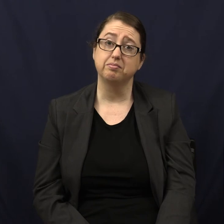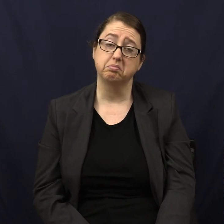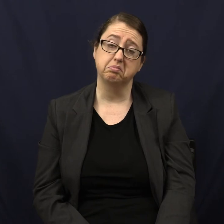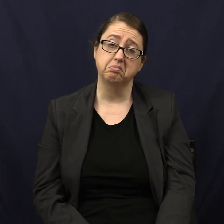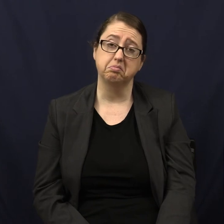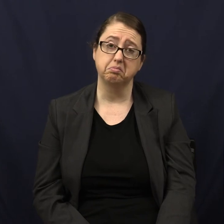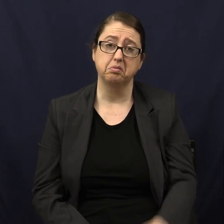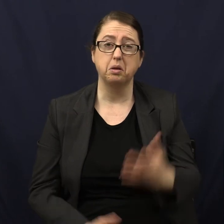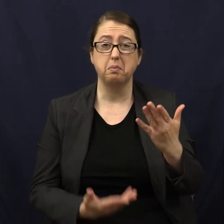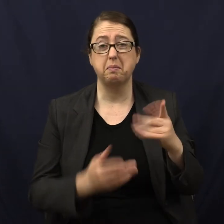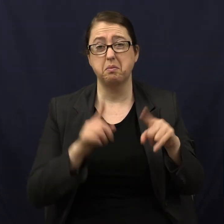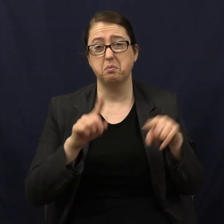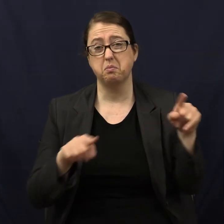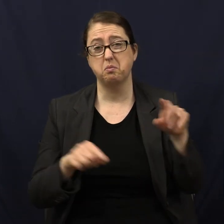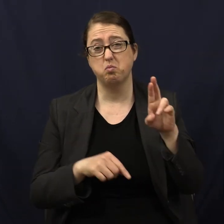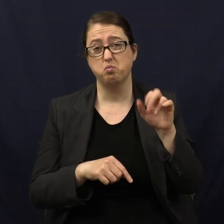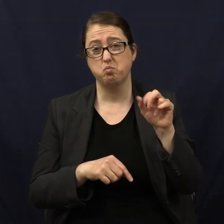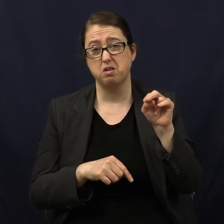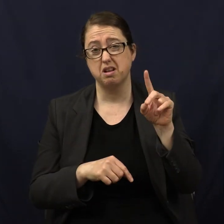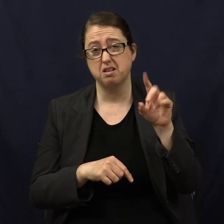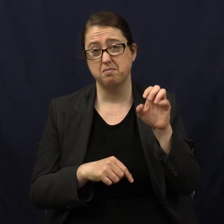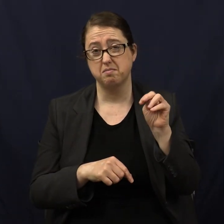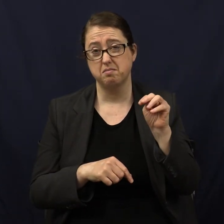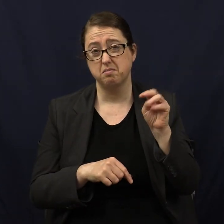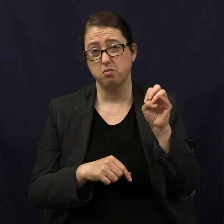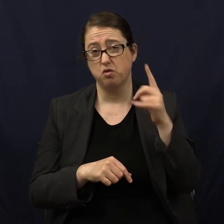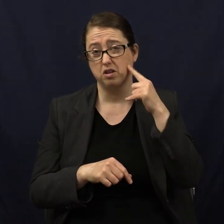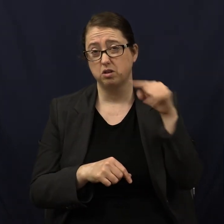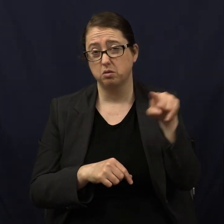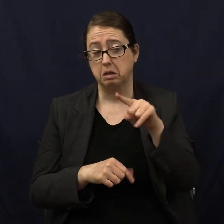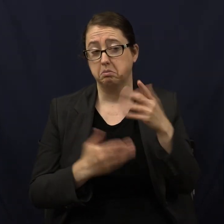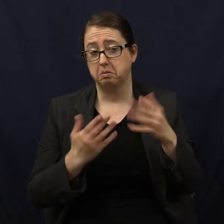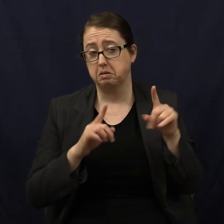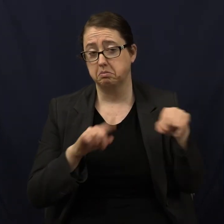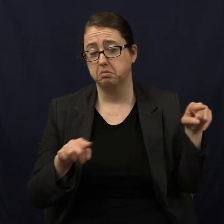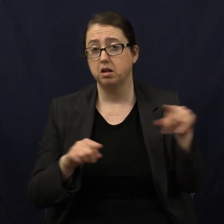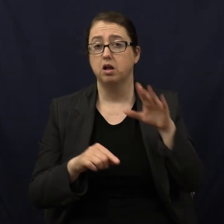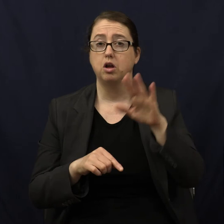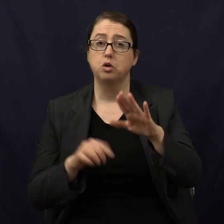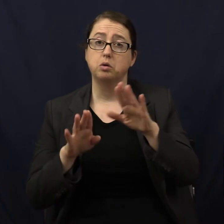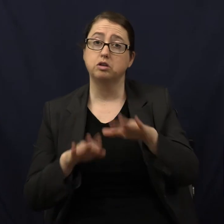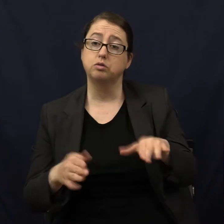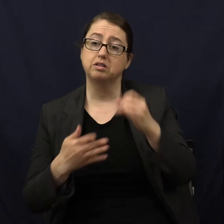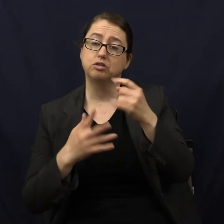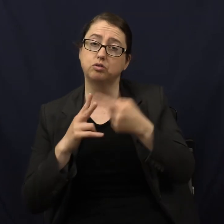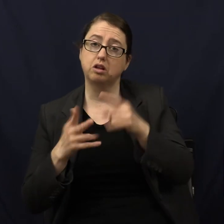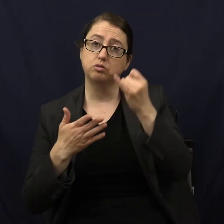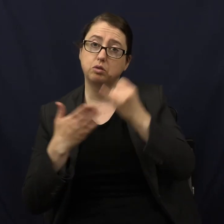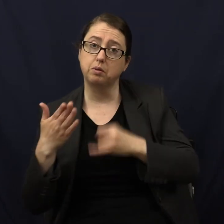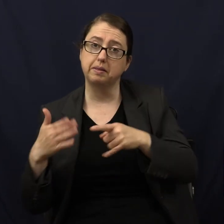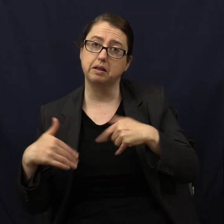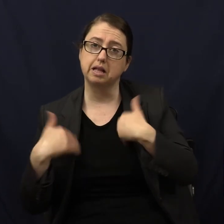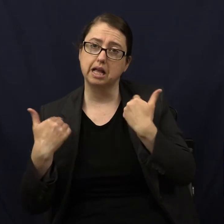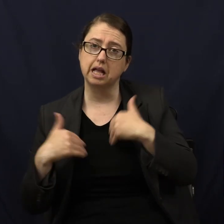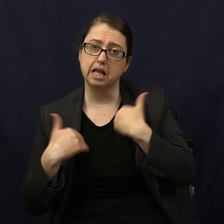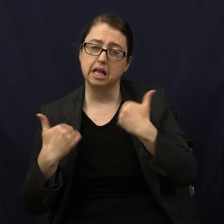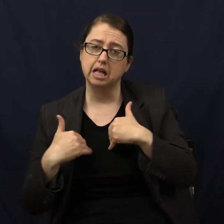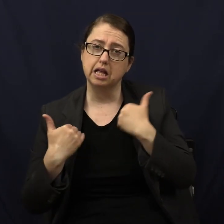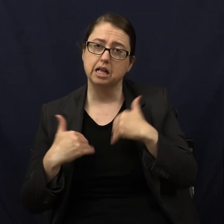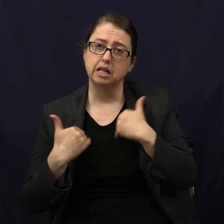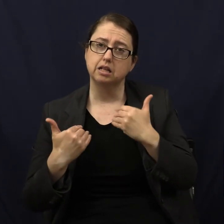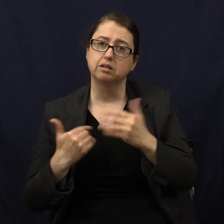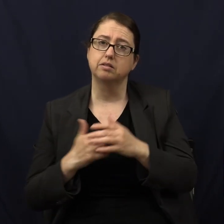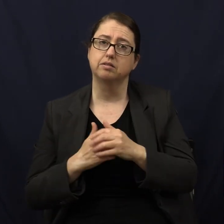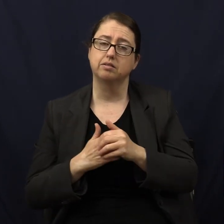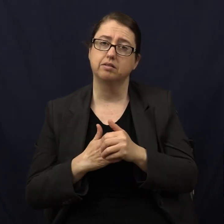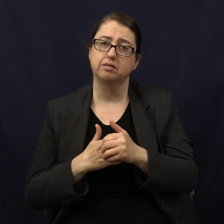Yeah, well, maybe it's just random, though. Are you sure it's for you? Maybe it's just random. What else did your kids start drawing when they were young? First sort of things they drew.